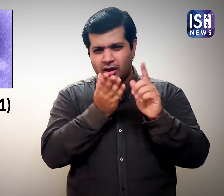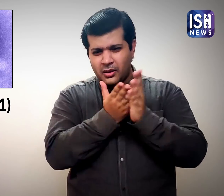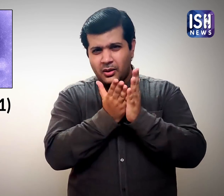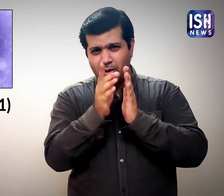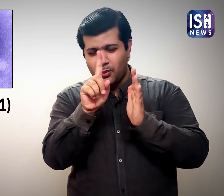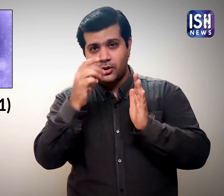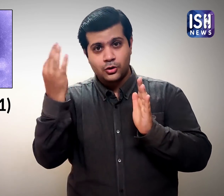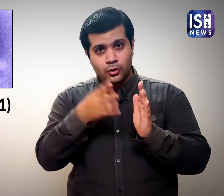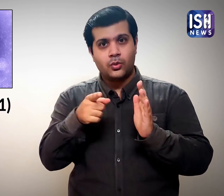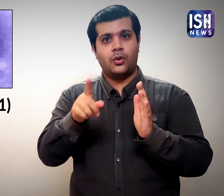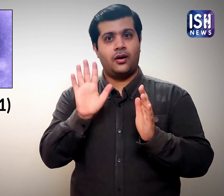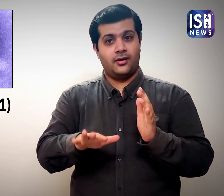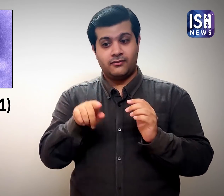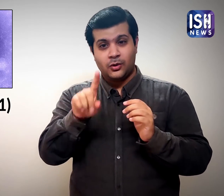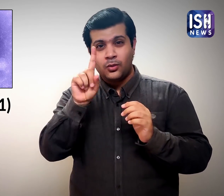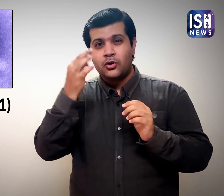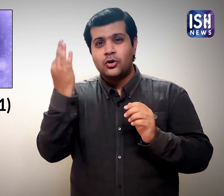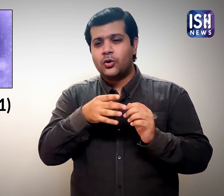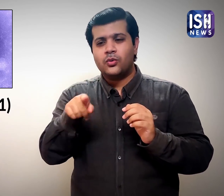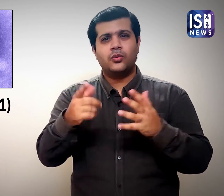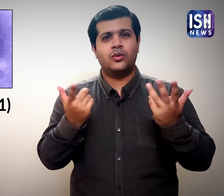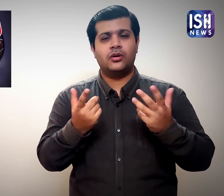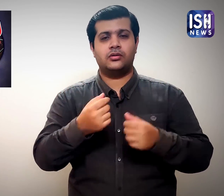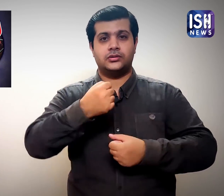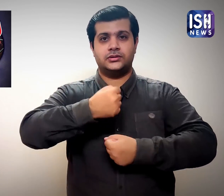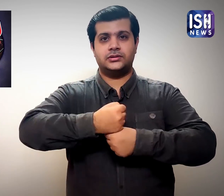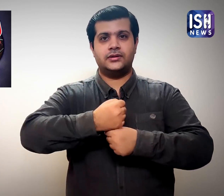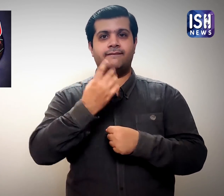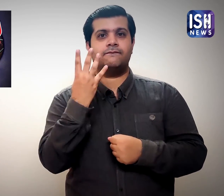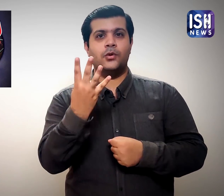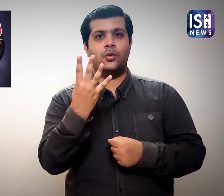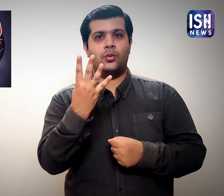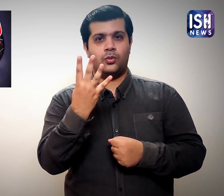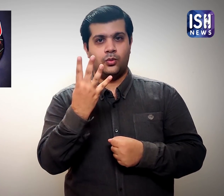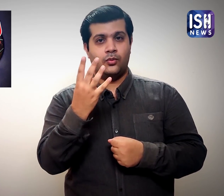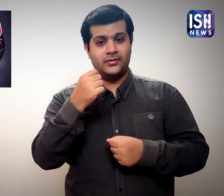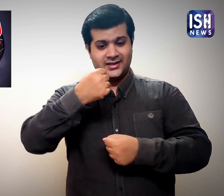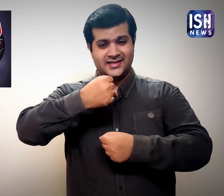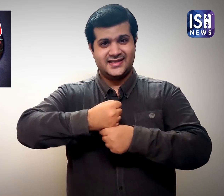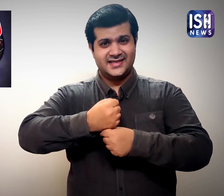called G4.